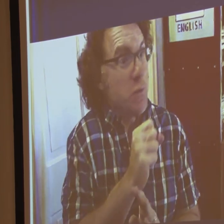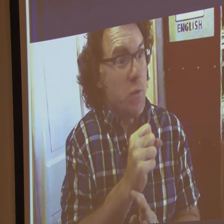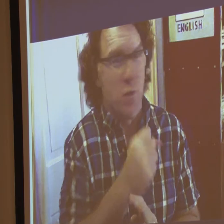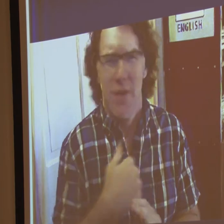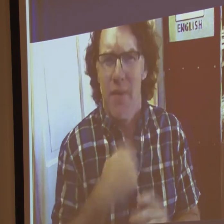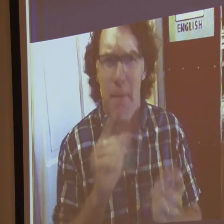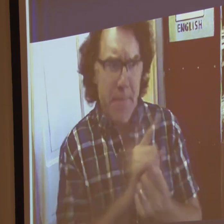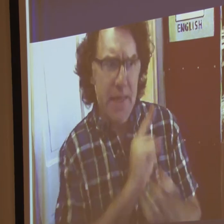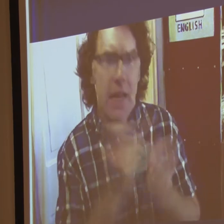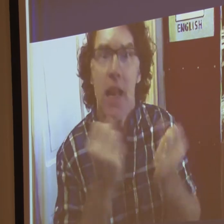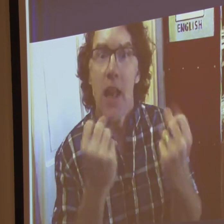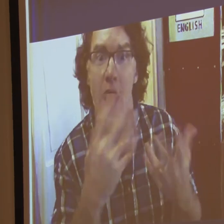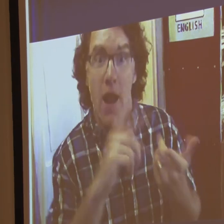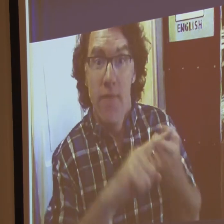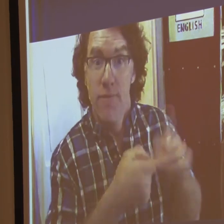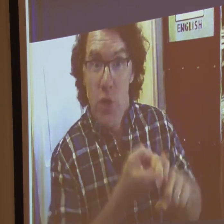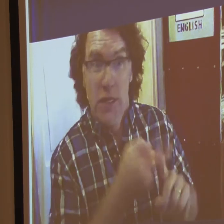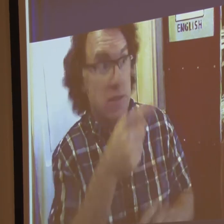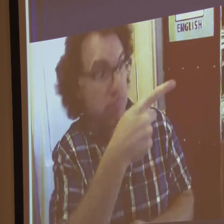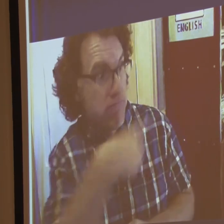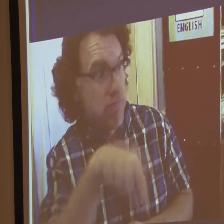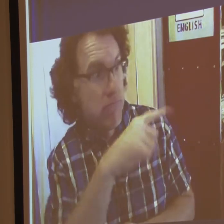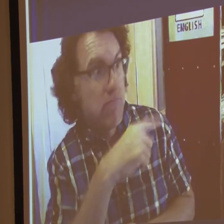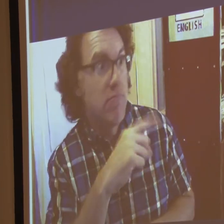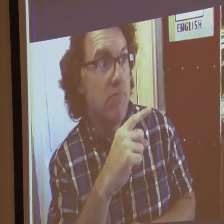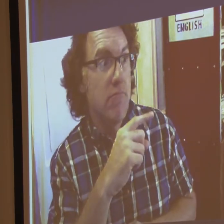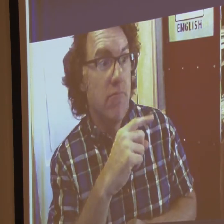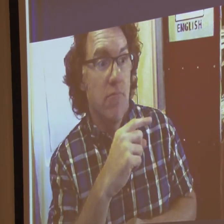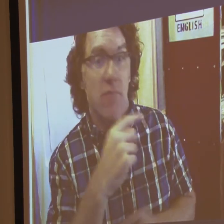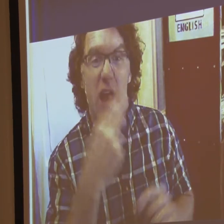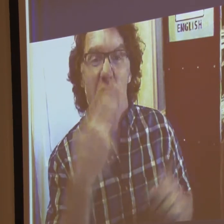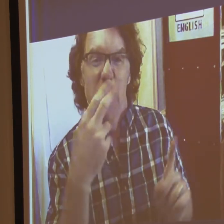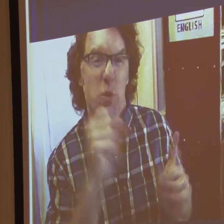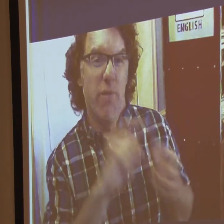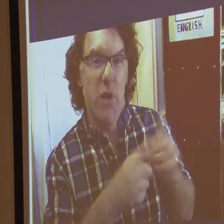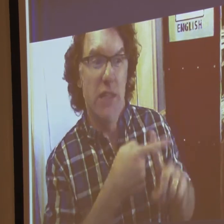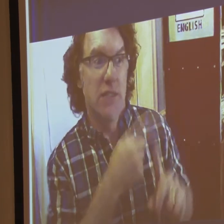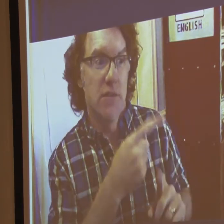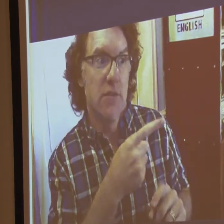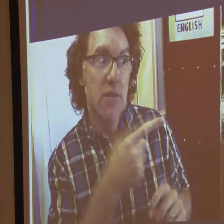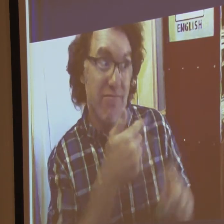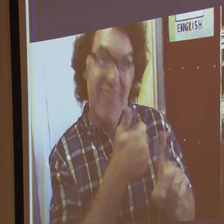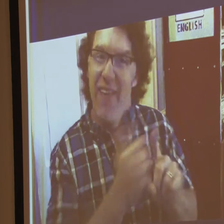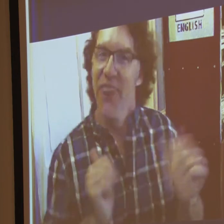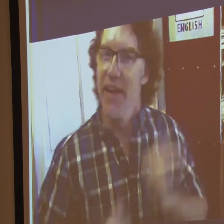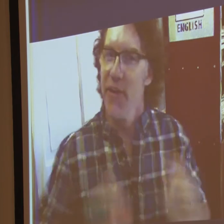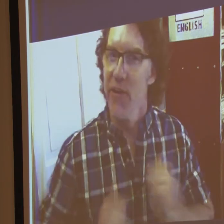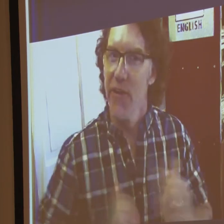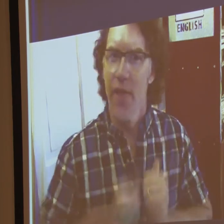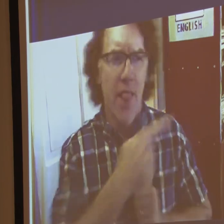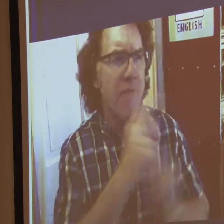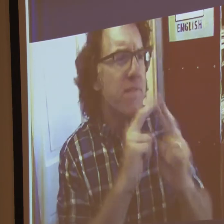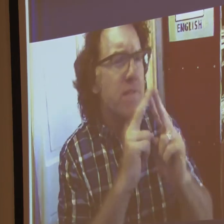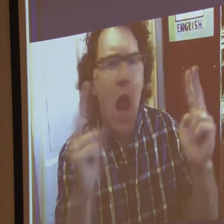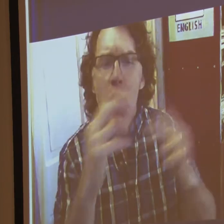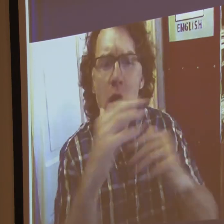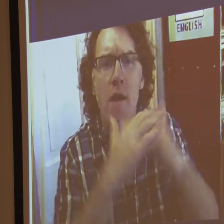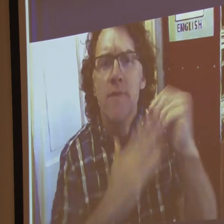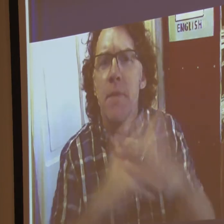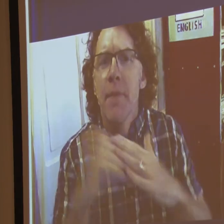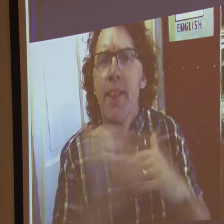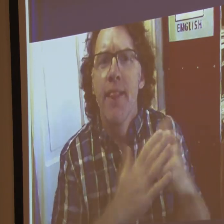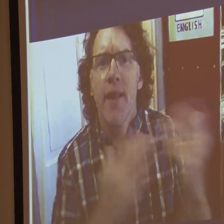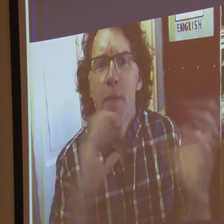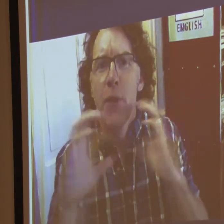theater. In high school, I met a lot of students who were in the theater department. And many of my friends were, too.